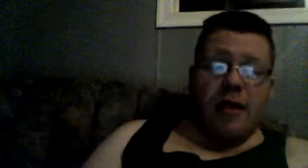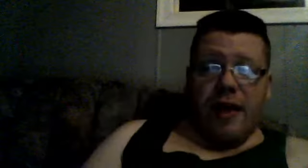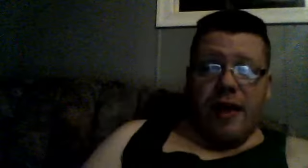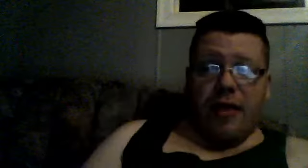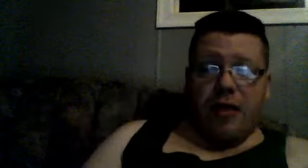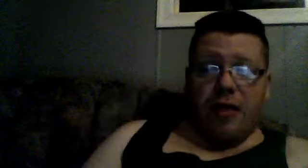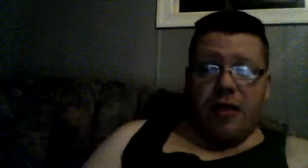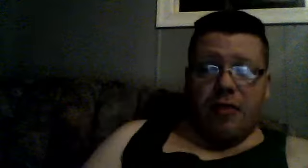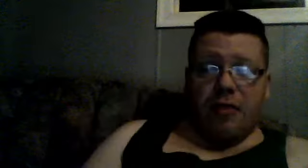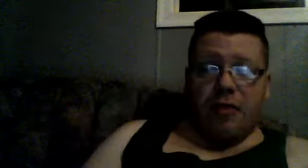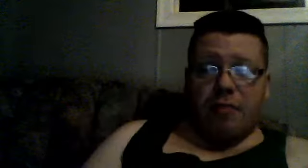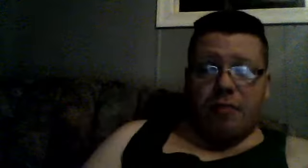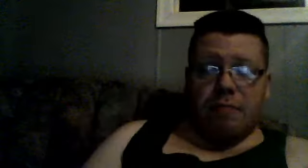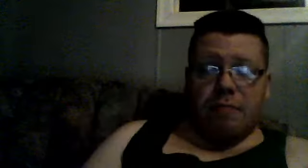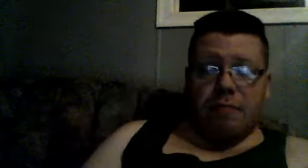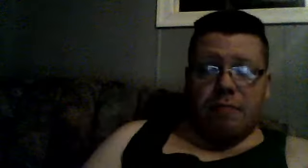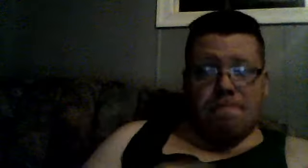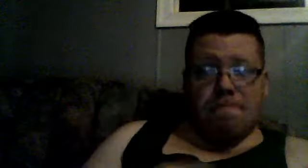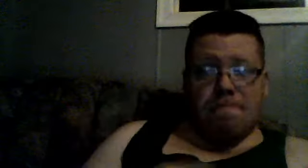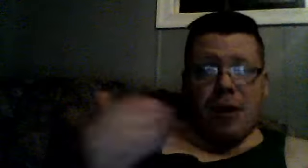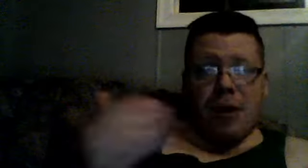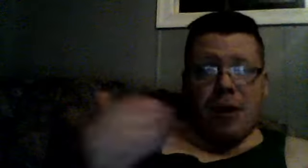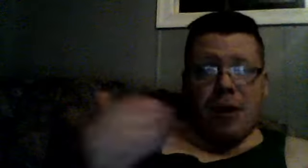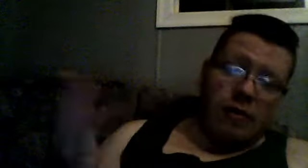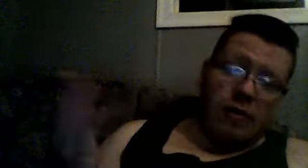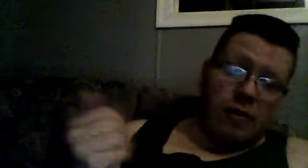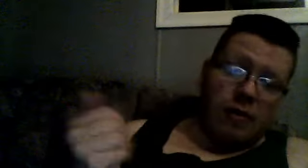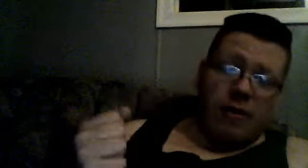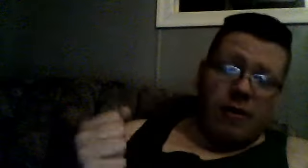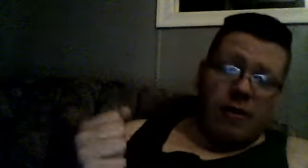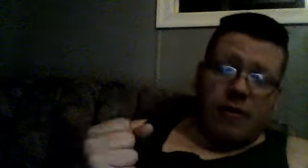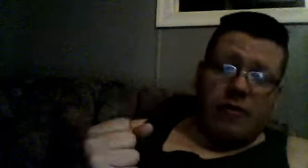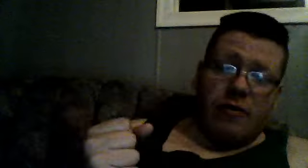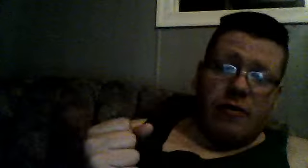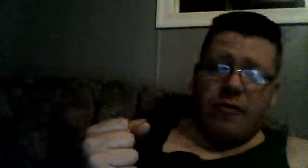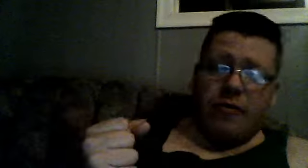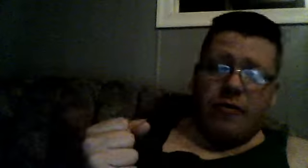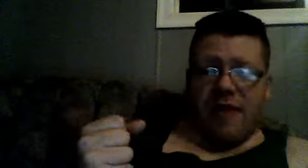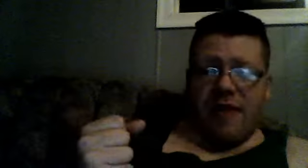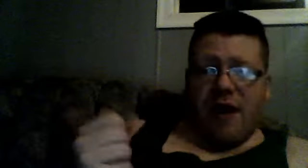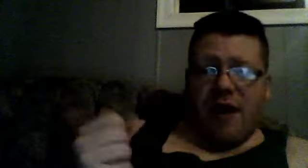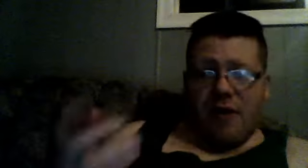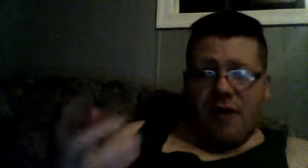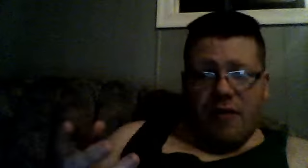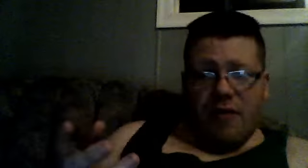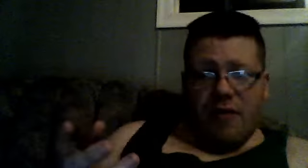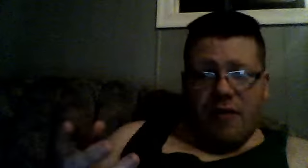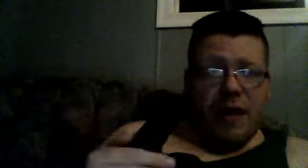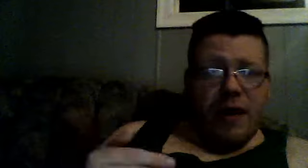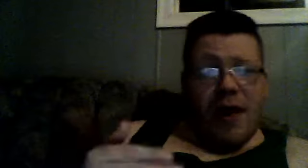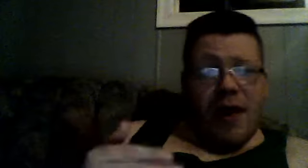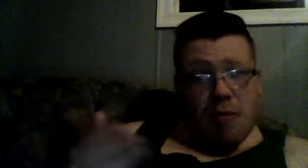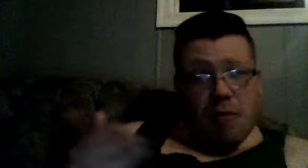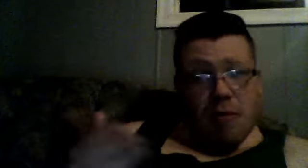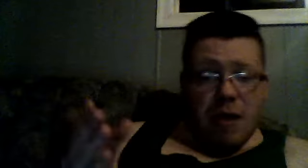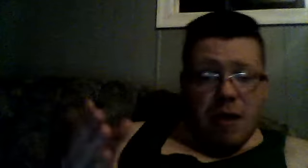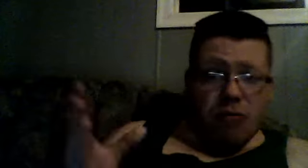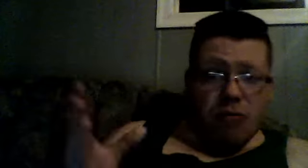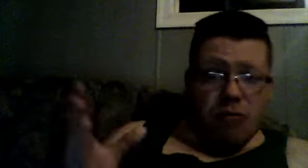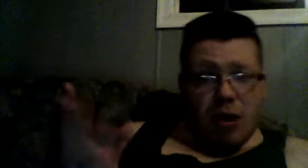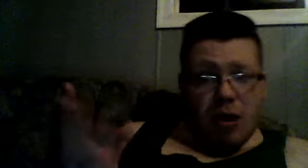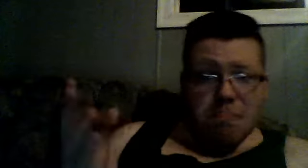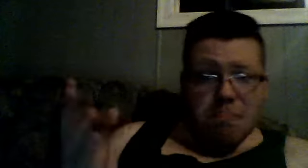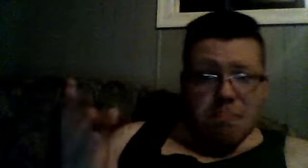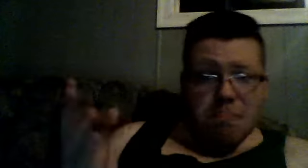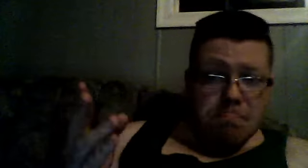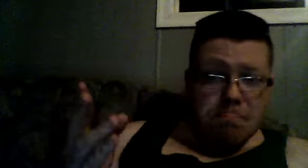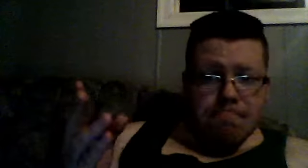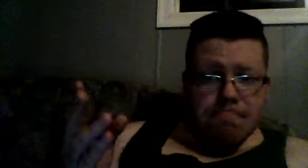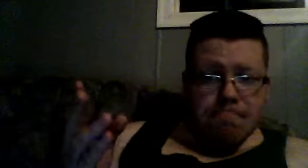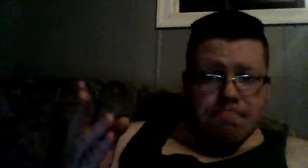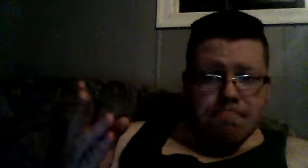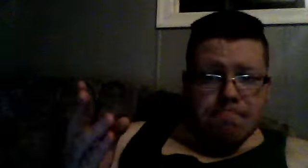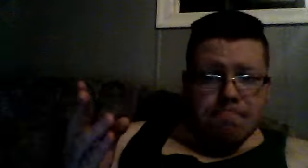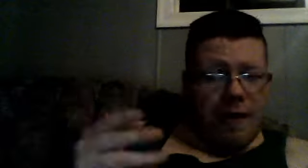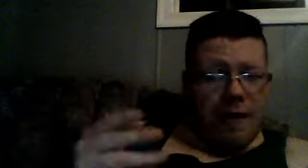and, also, the original voice of Soundwave, and, make sure, got, his,